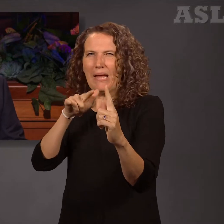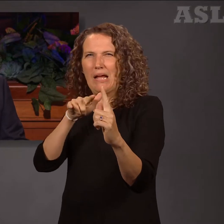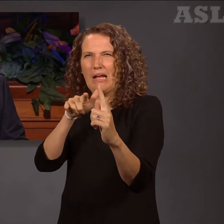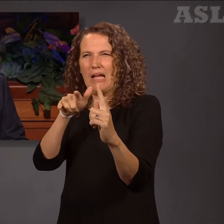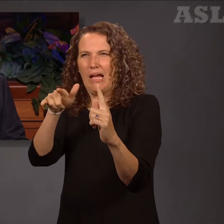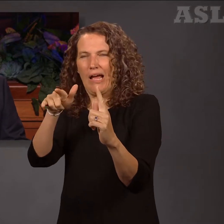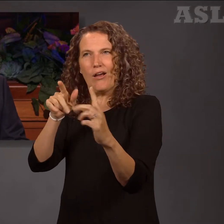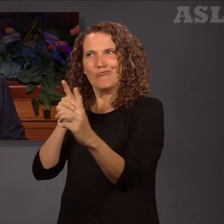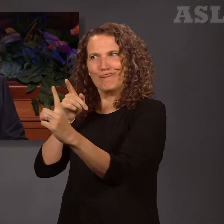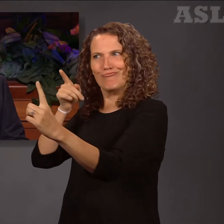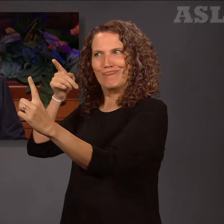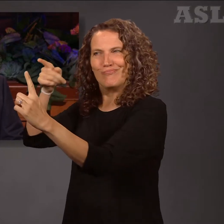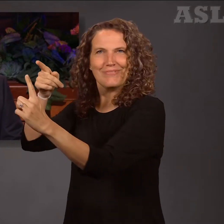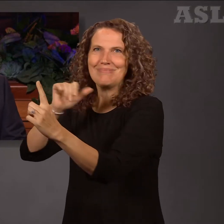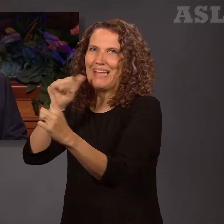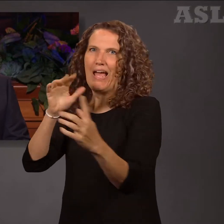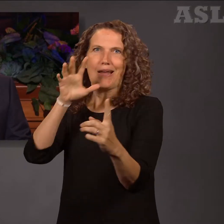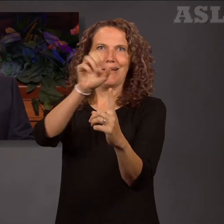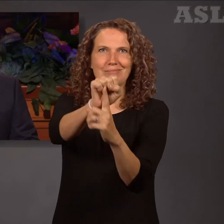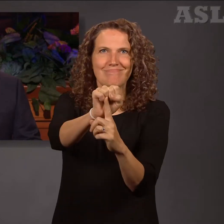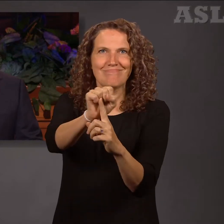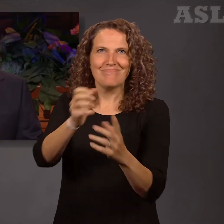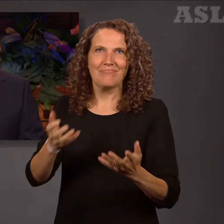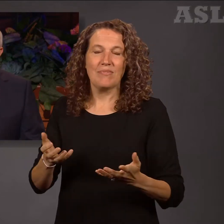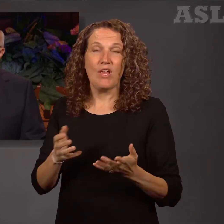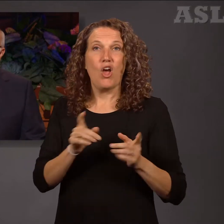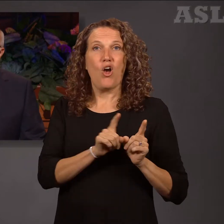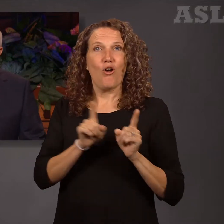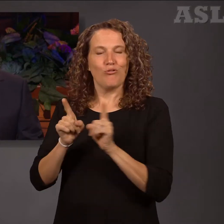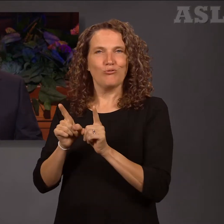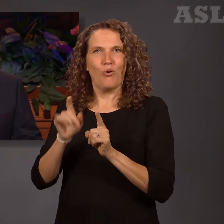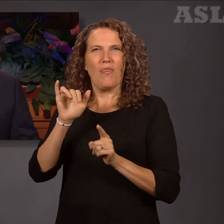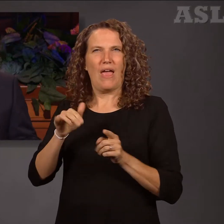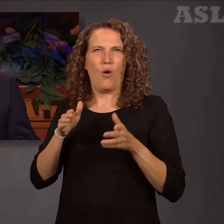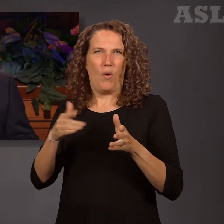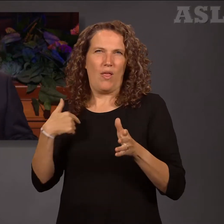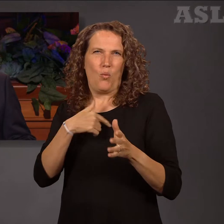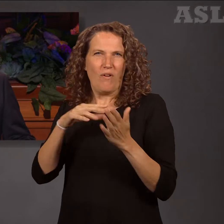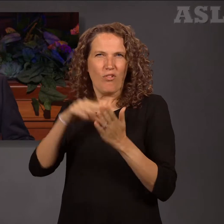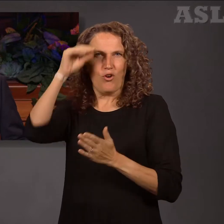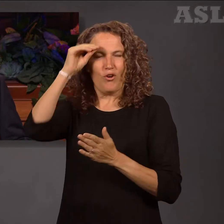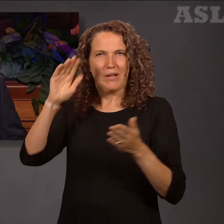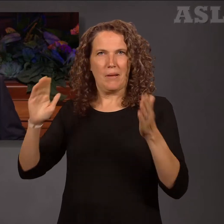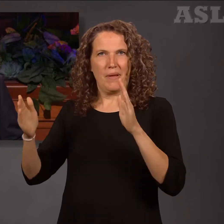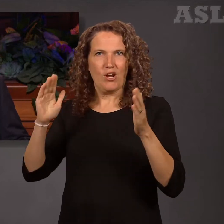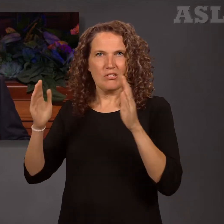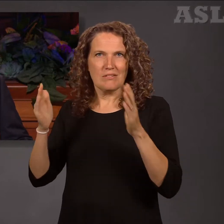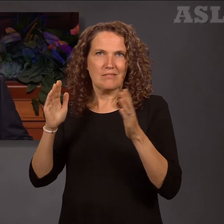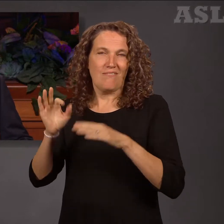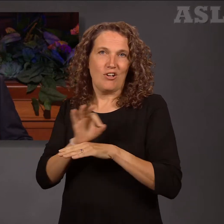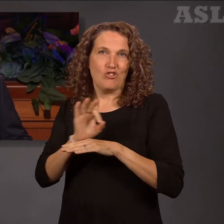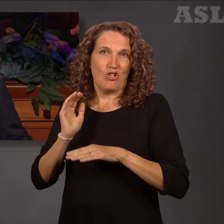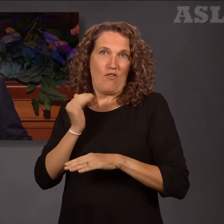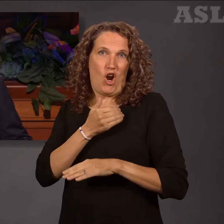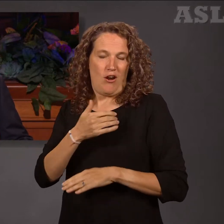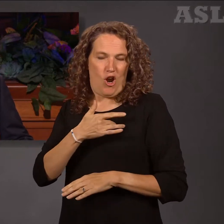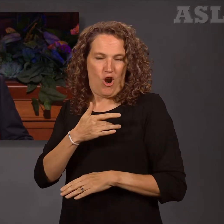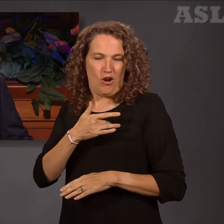destination. Also in this way, we have learned from a comparison of the function of our physical heart with the